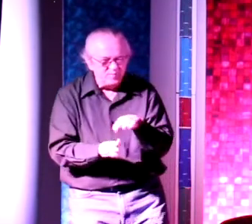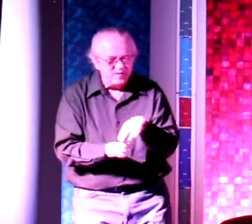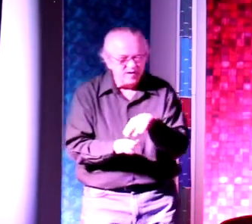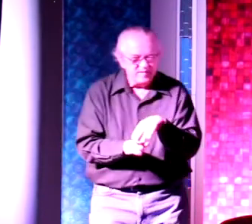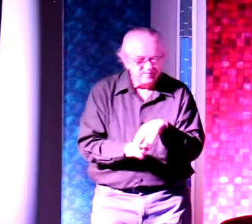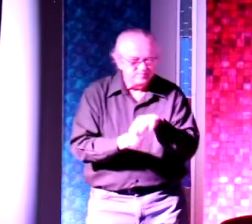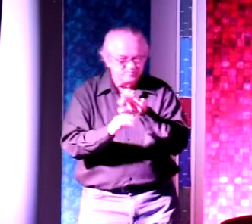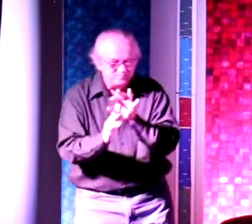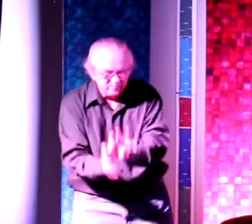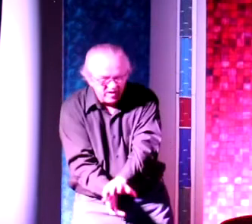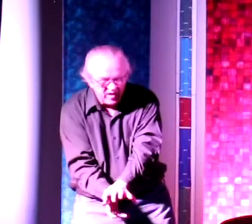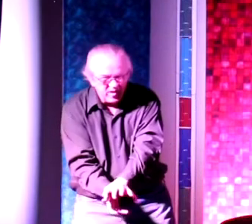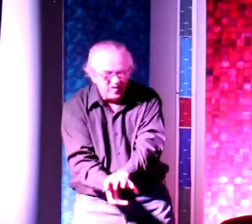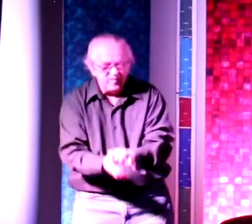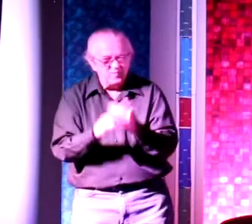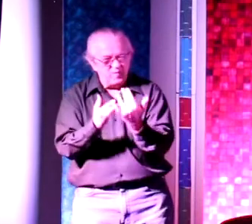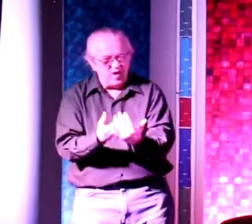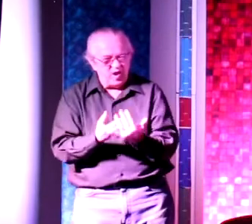center, ready for the ball.